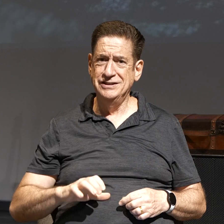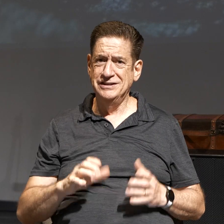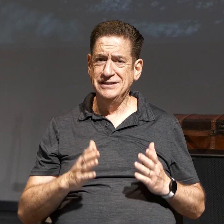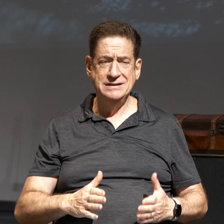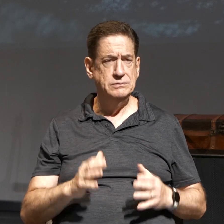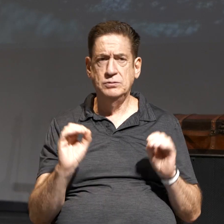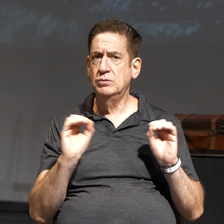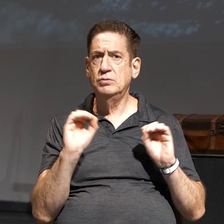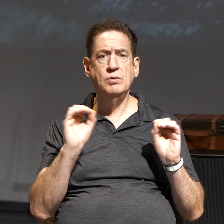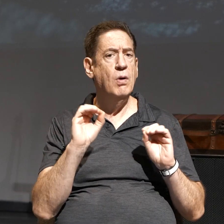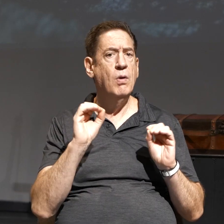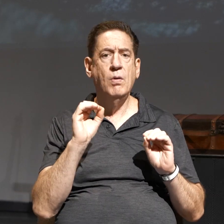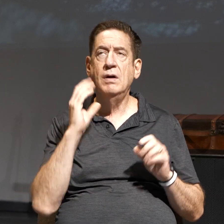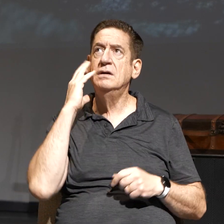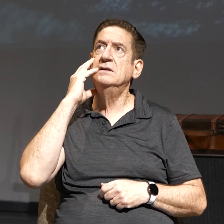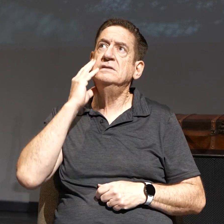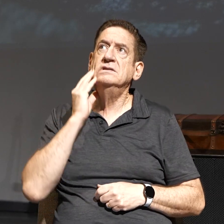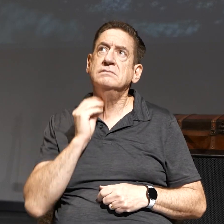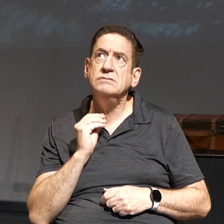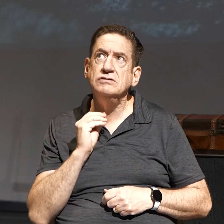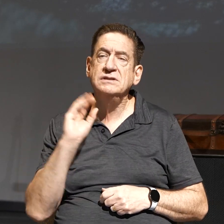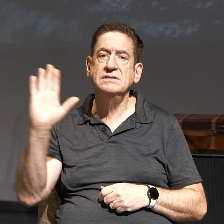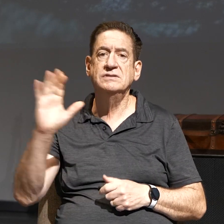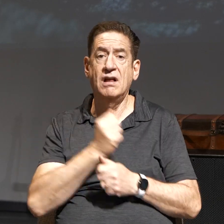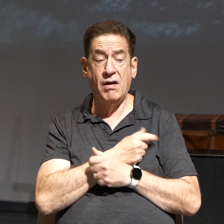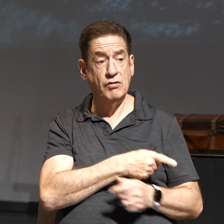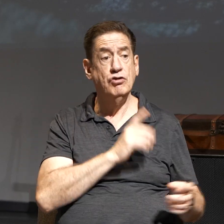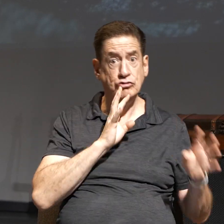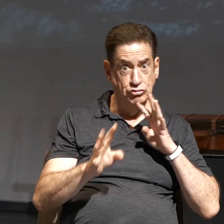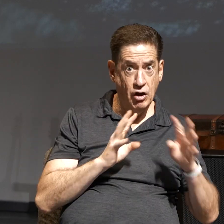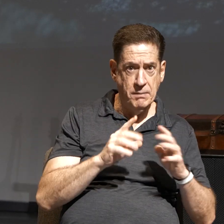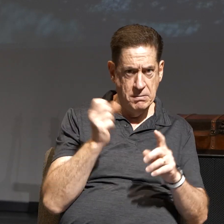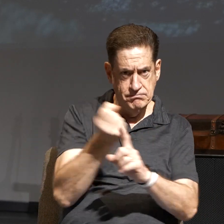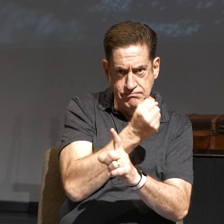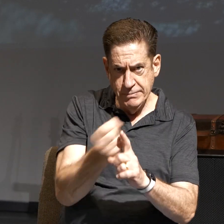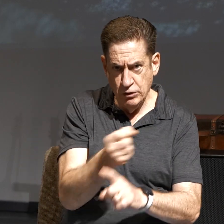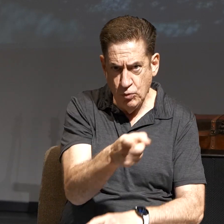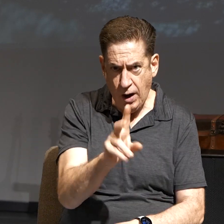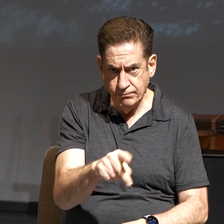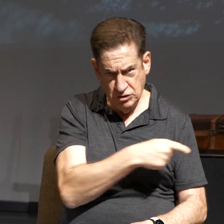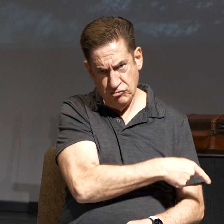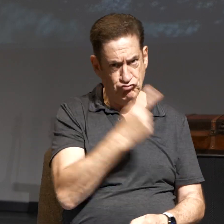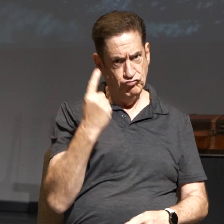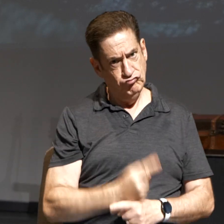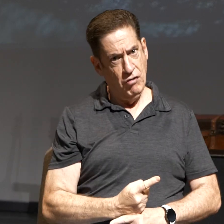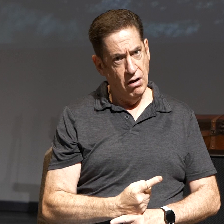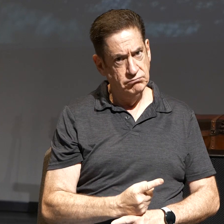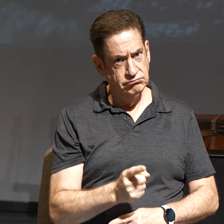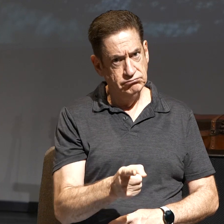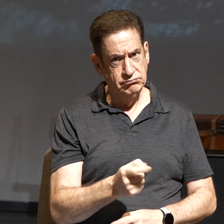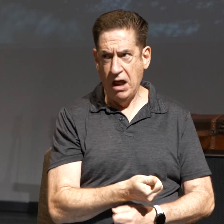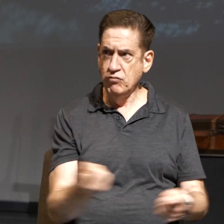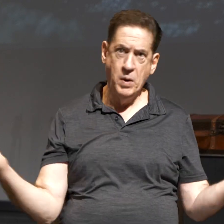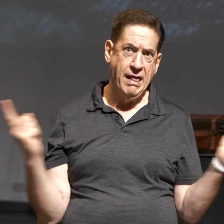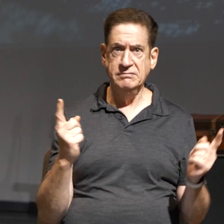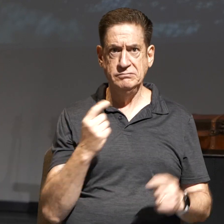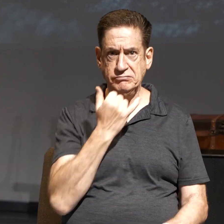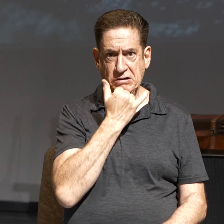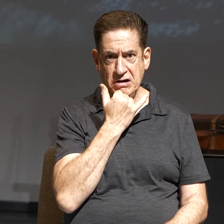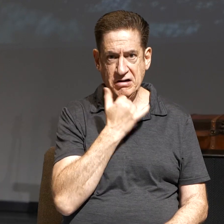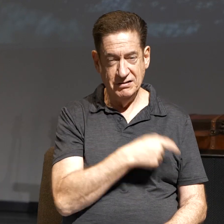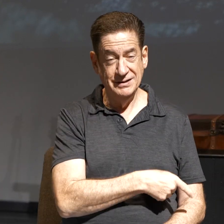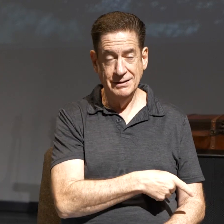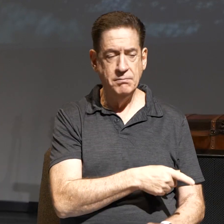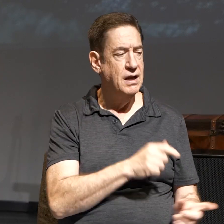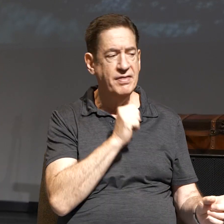There's no experience of His love. They talk a lot about it. They'll beat you up over it, because they're right, and everybody else is wrong, but they